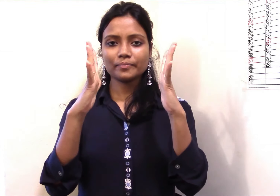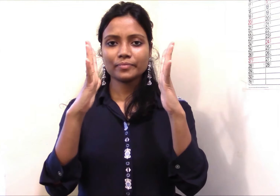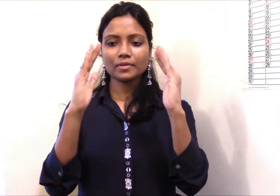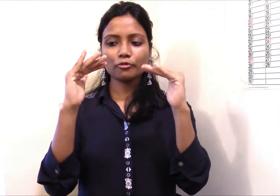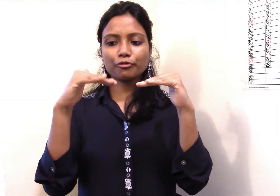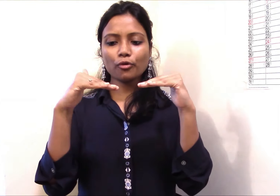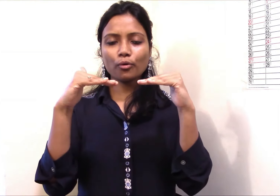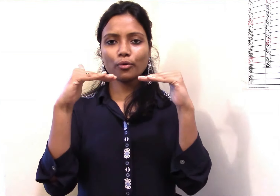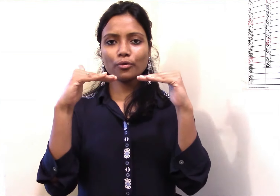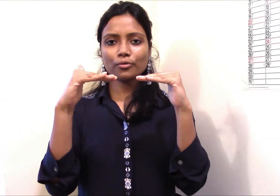Four.